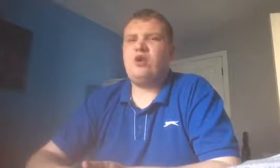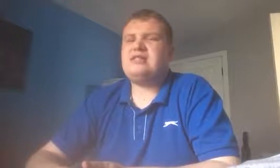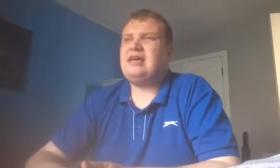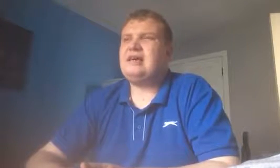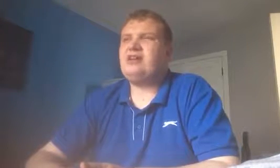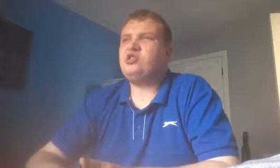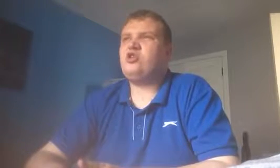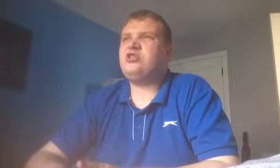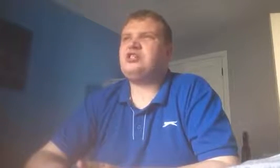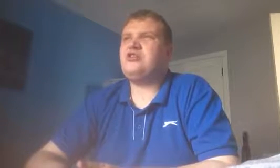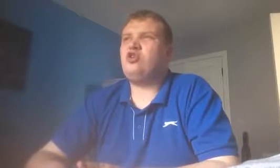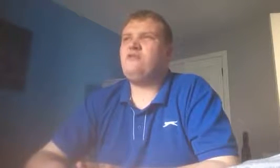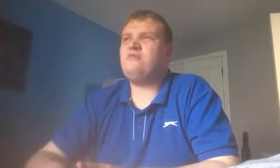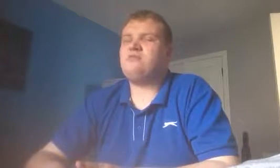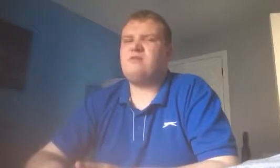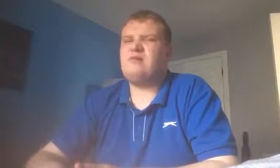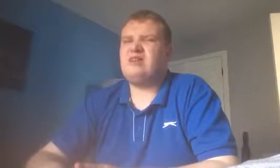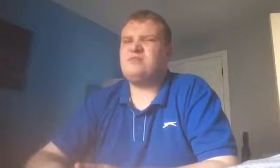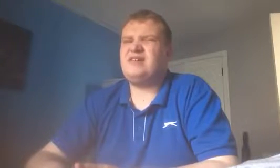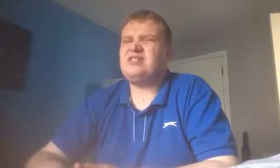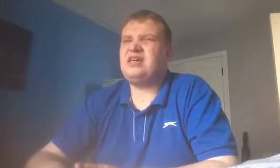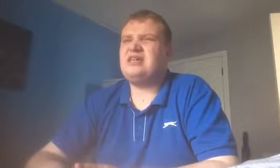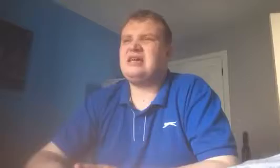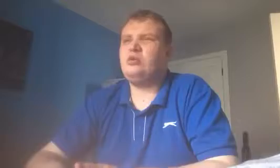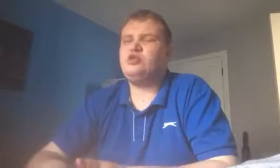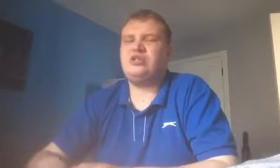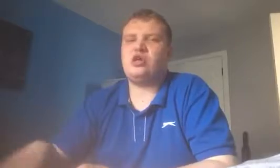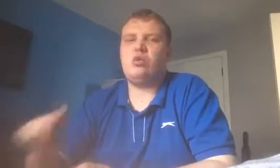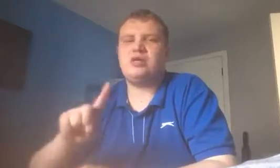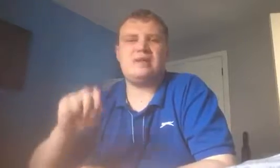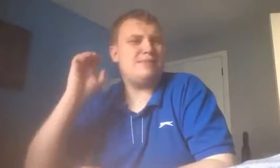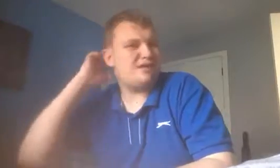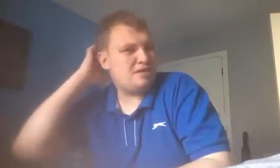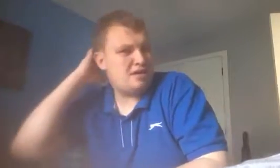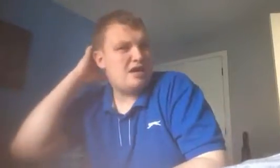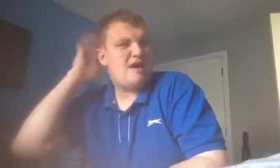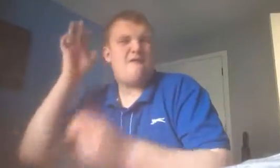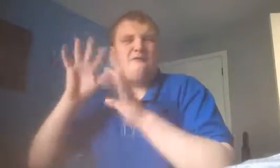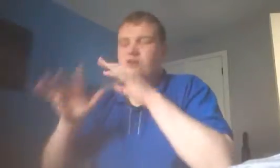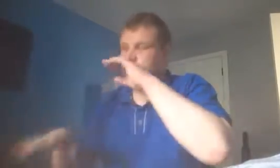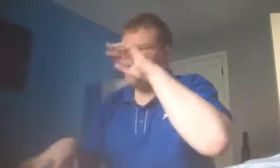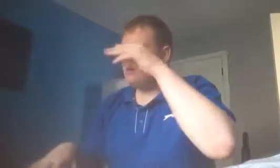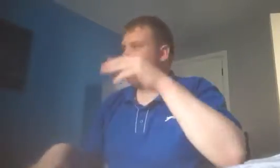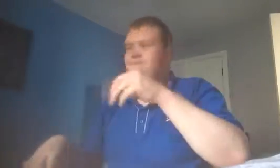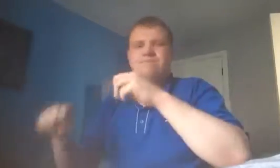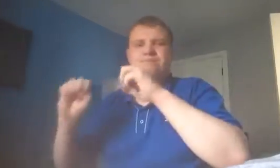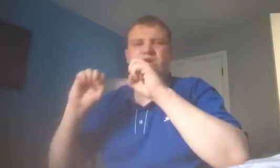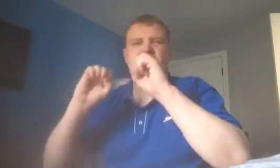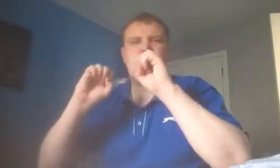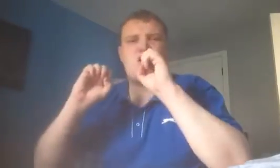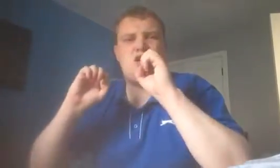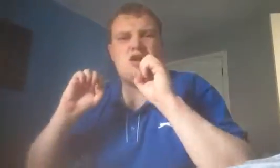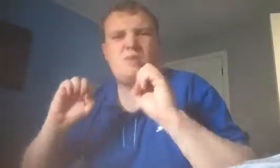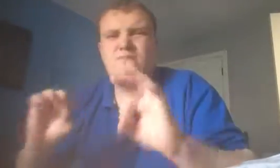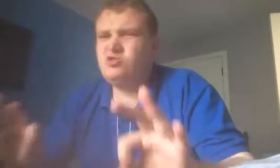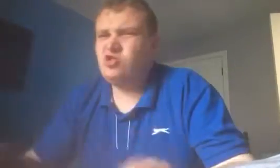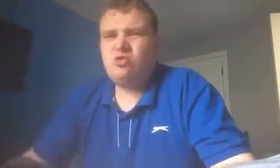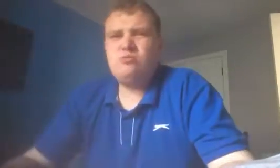Boateng eventually got sent off. I think it was by a second yellow so he's got a one game ban. For me. For me.